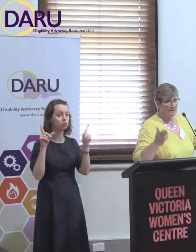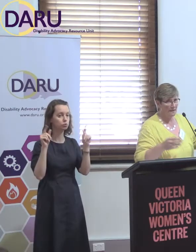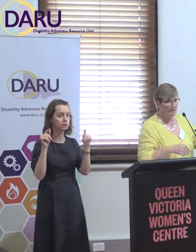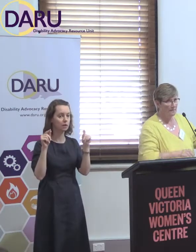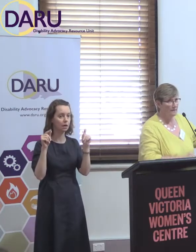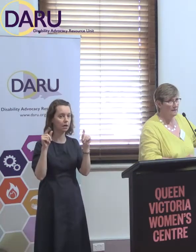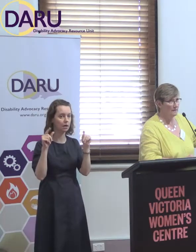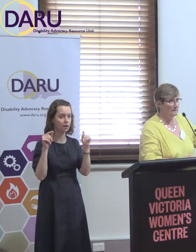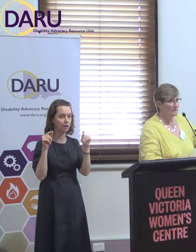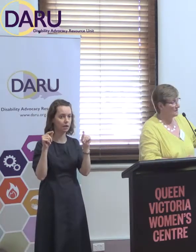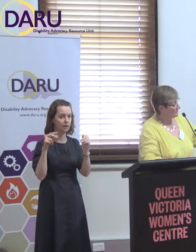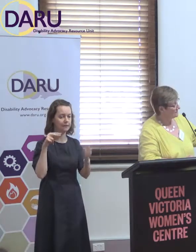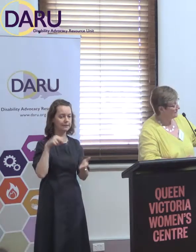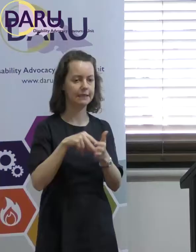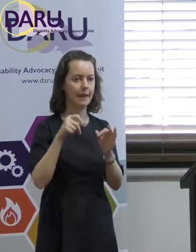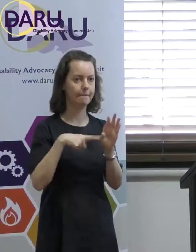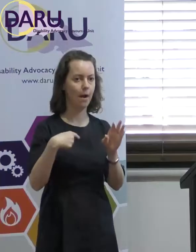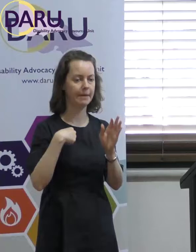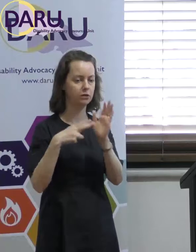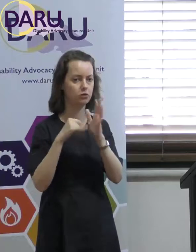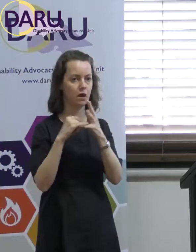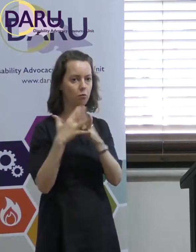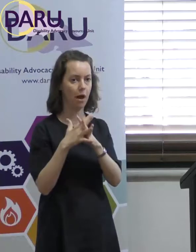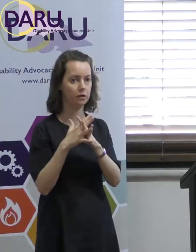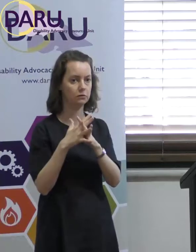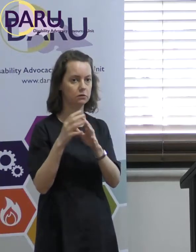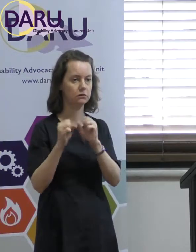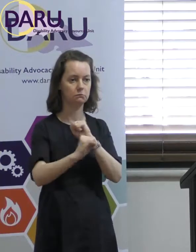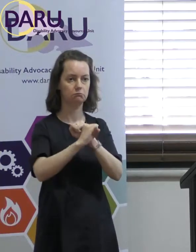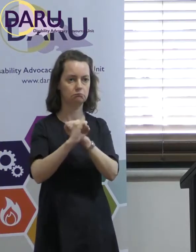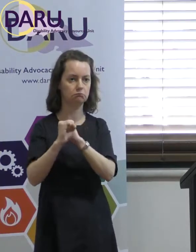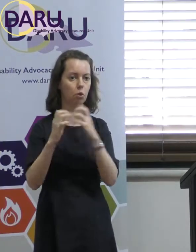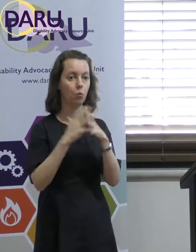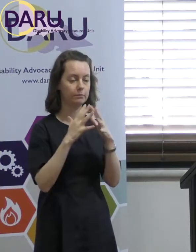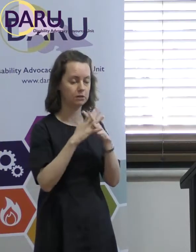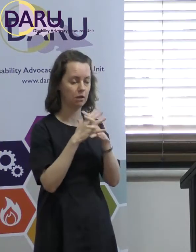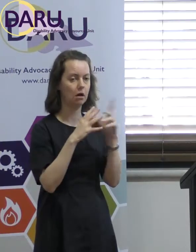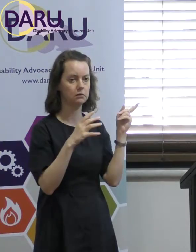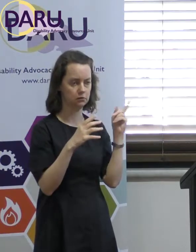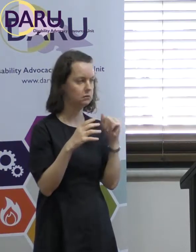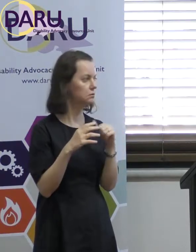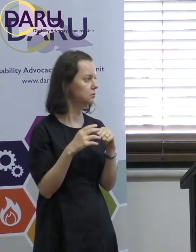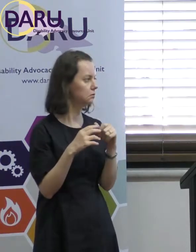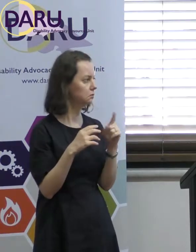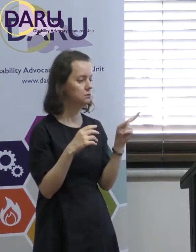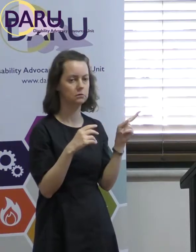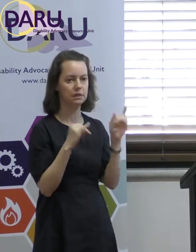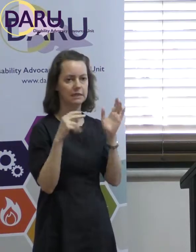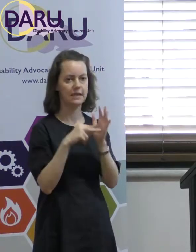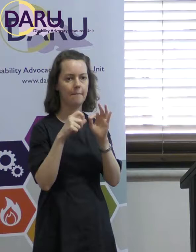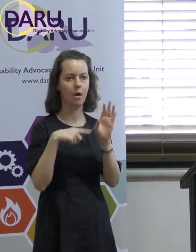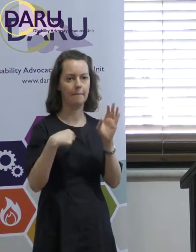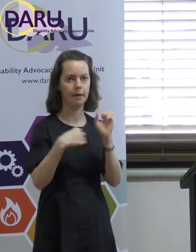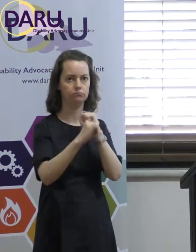as at Standbyme New South Wales. They've formed this, so there's a website, Standbyme.org.au. And this is their